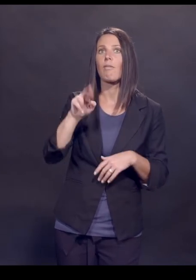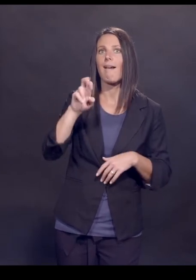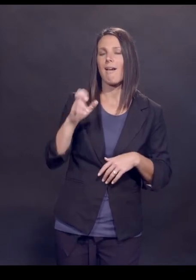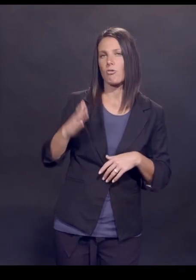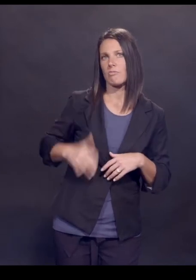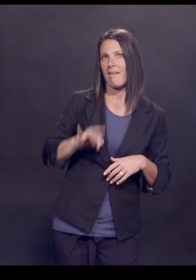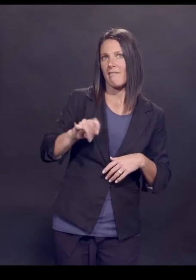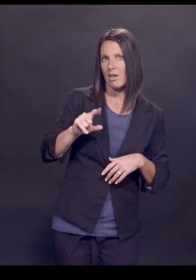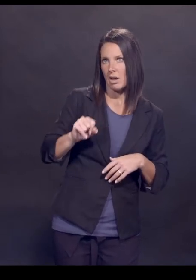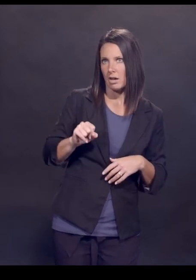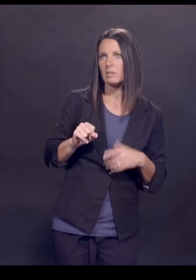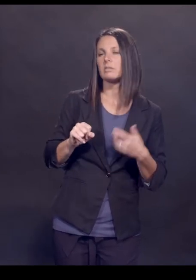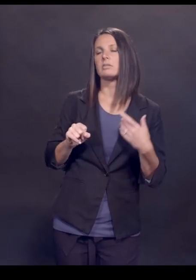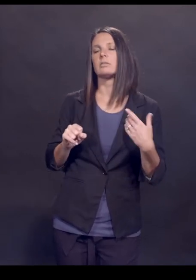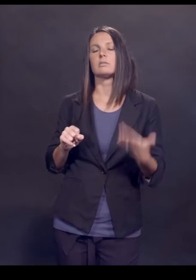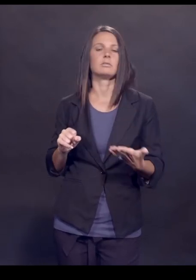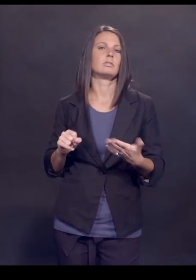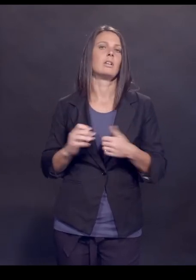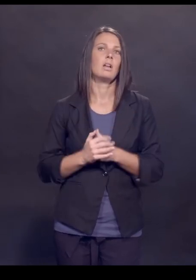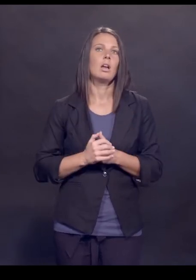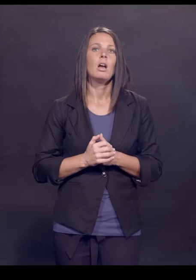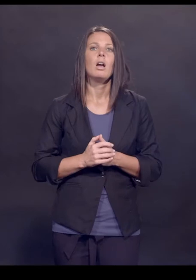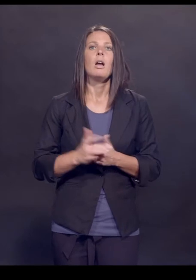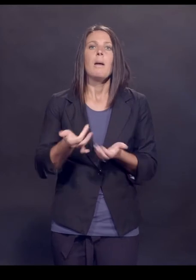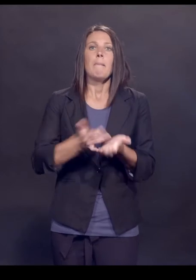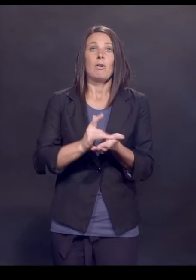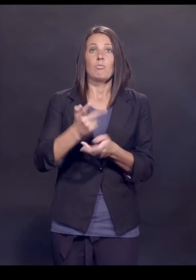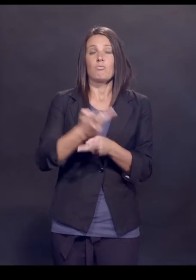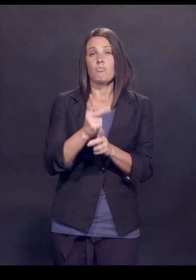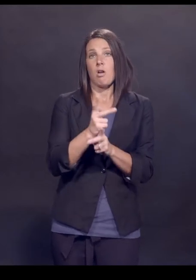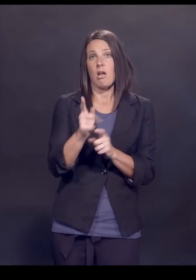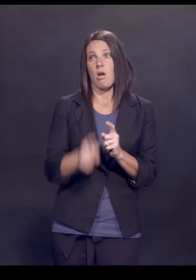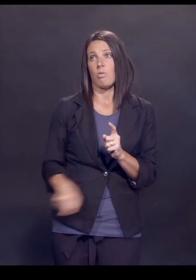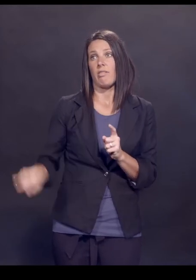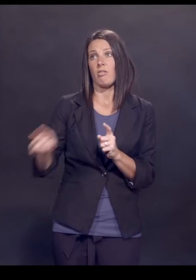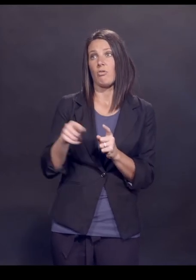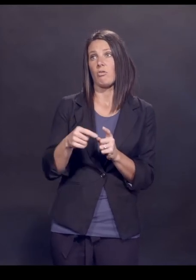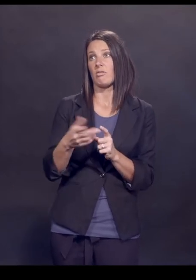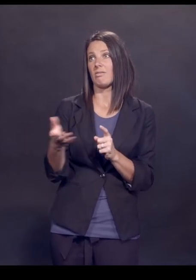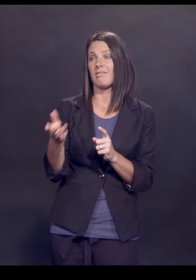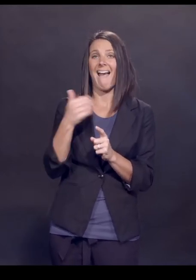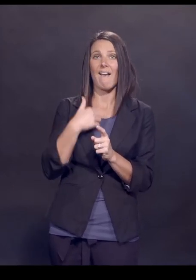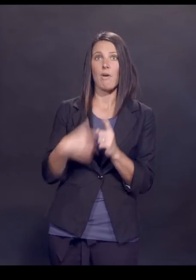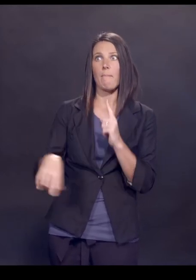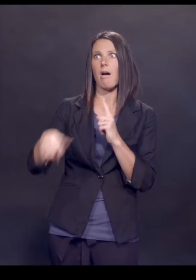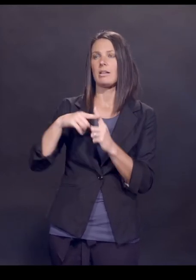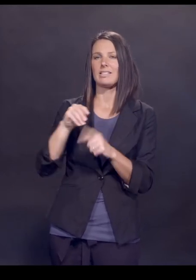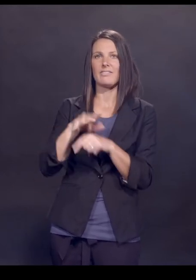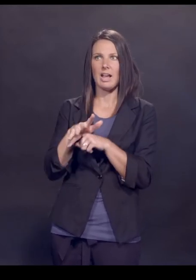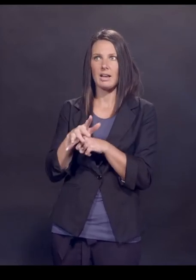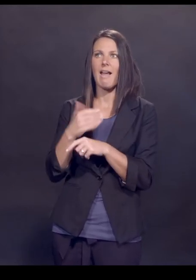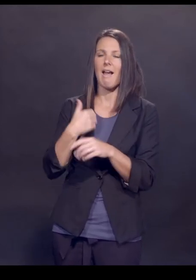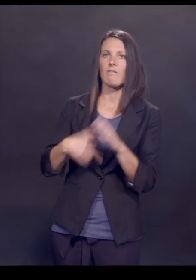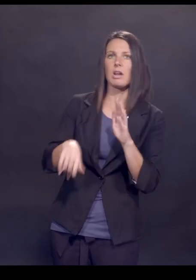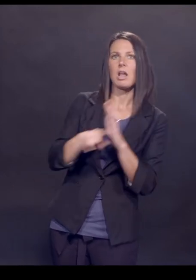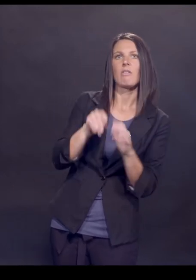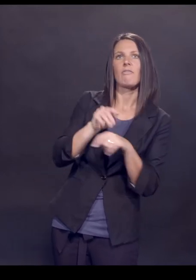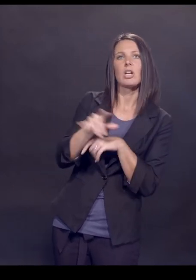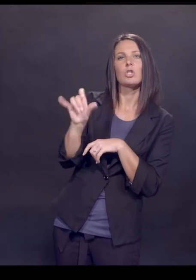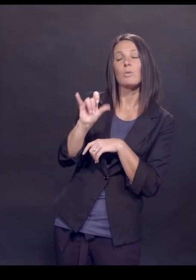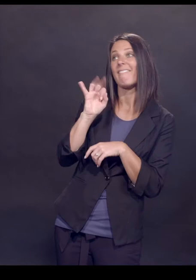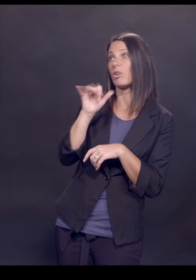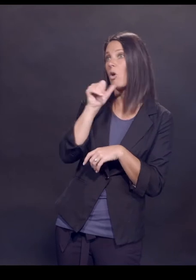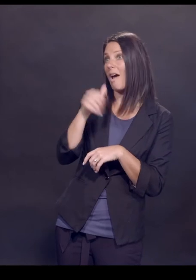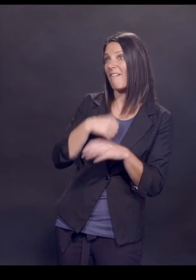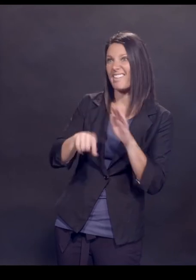effects, which is true of any medical product. Really, there's not a medical product out there that has a positive effect that doesn't have a negative effect. And if something doesn't have a